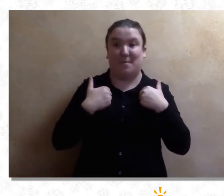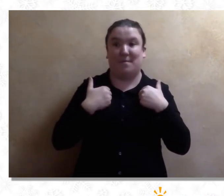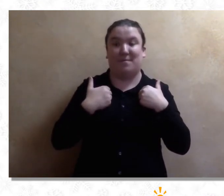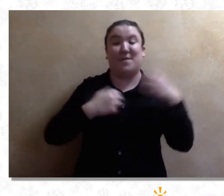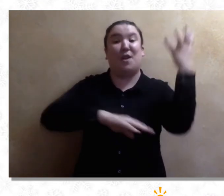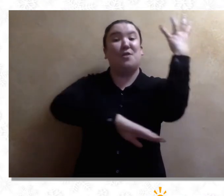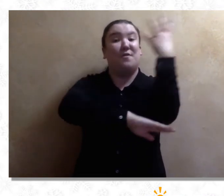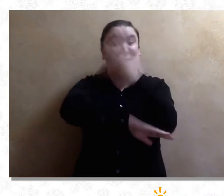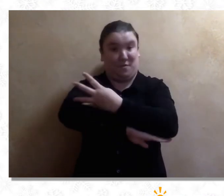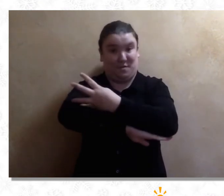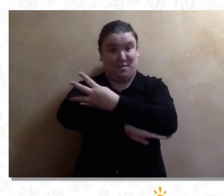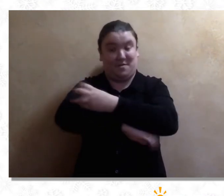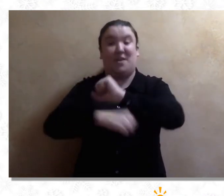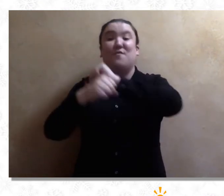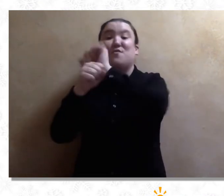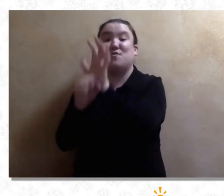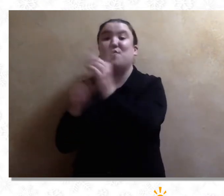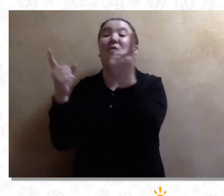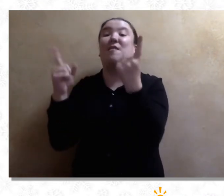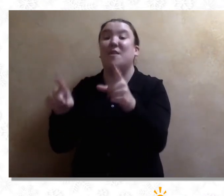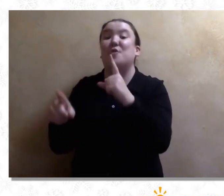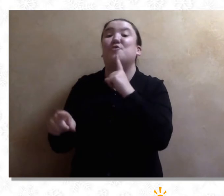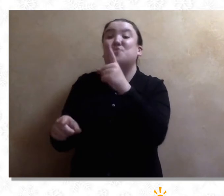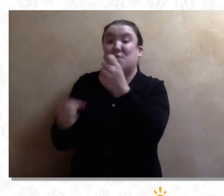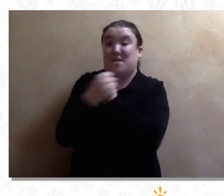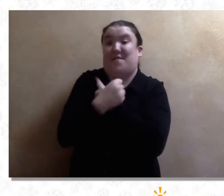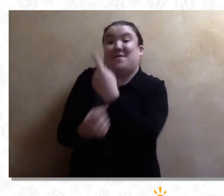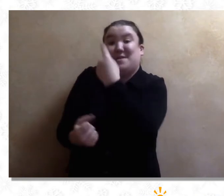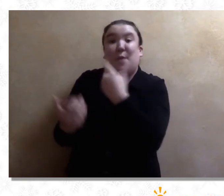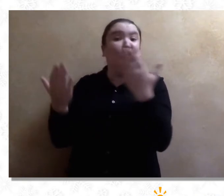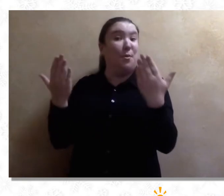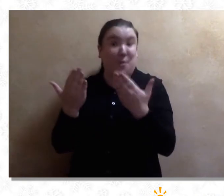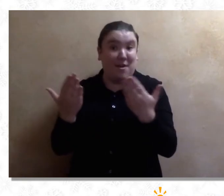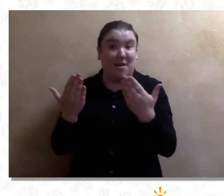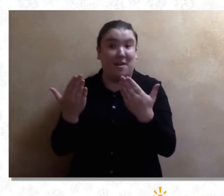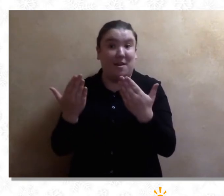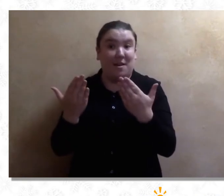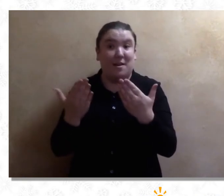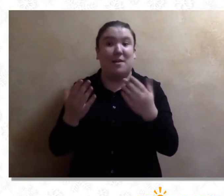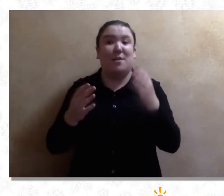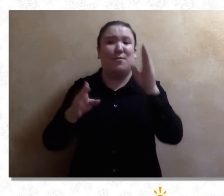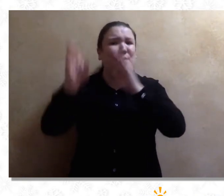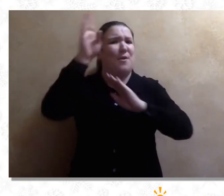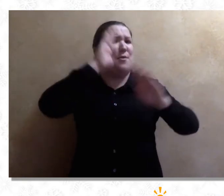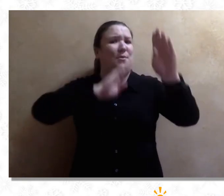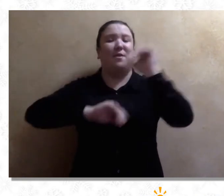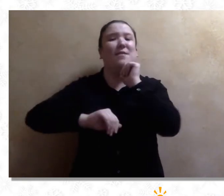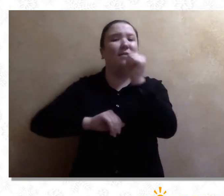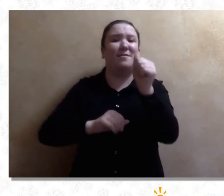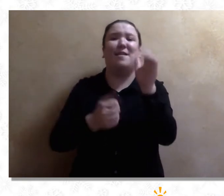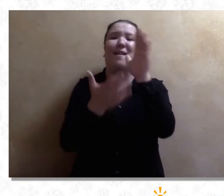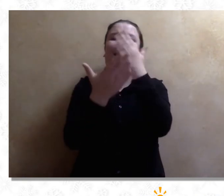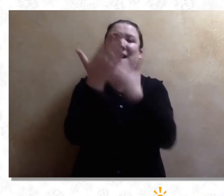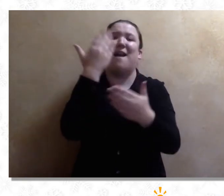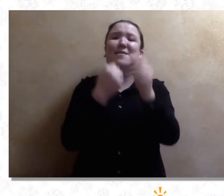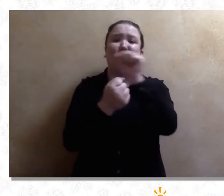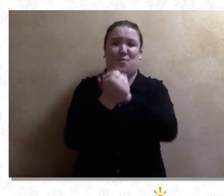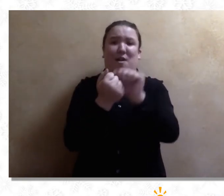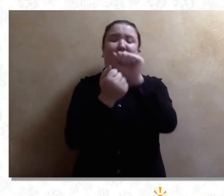On the fourth day of COVID, my true love said to me, No need to worry, just wash